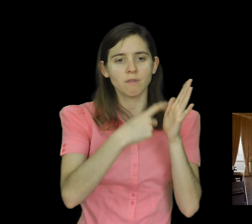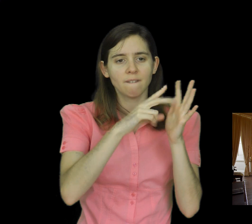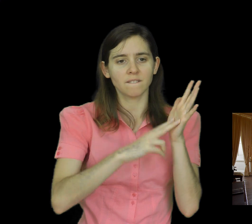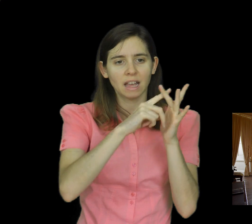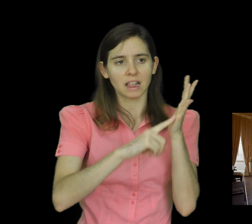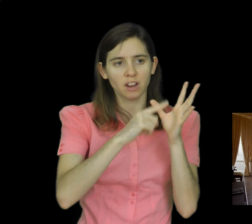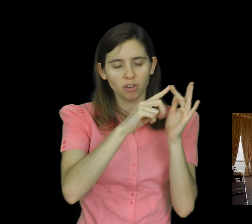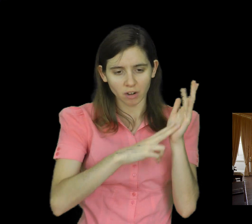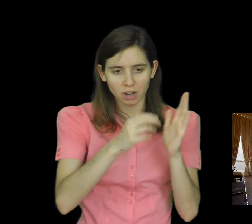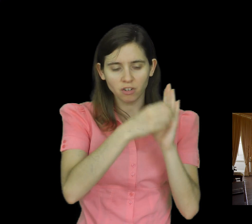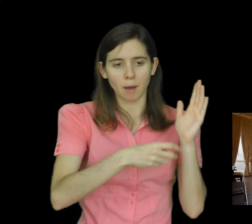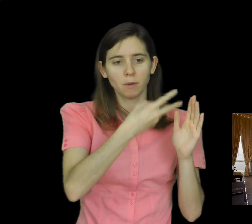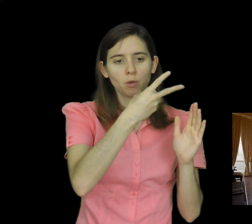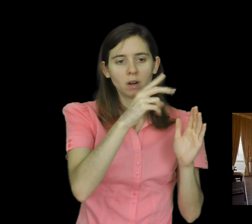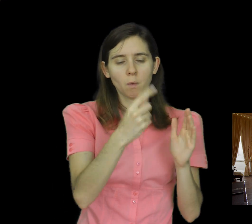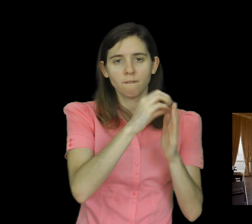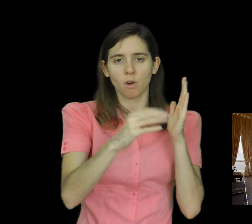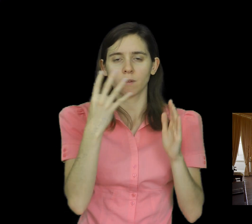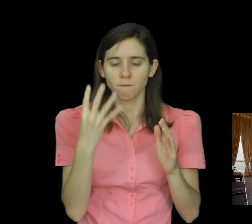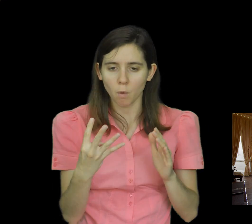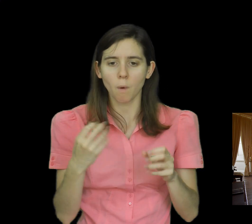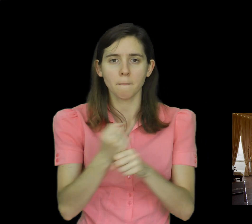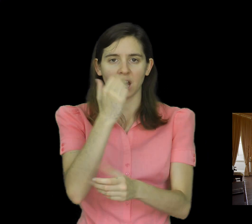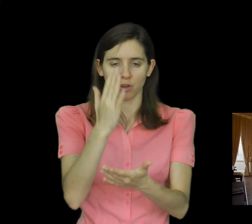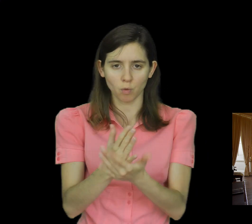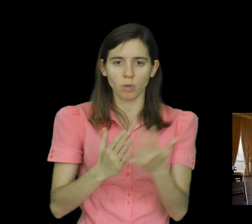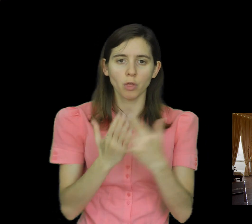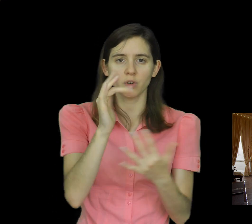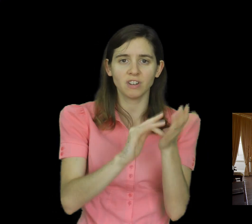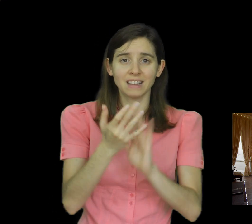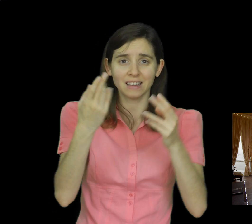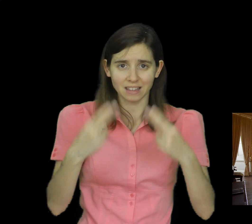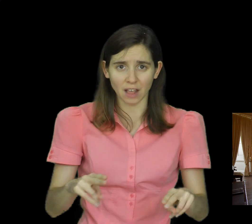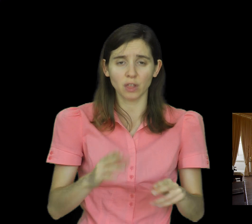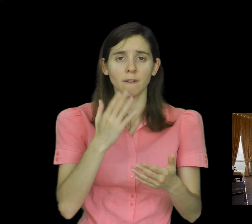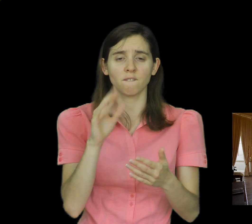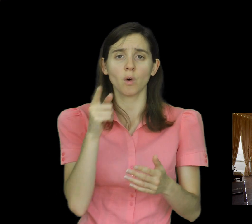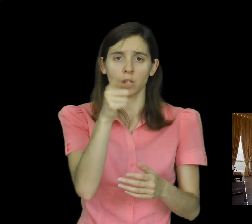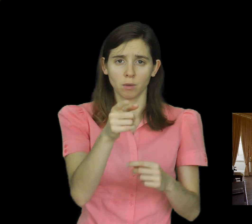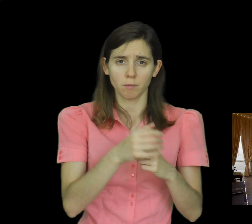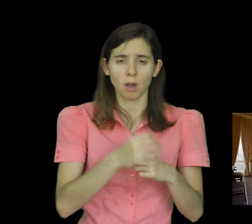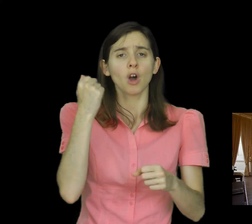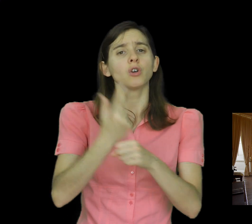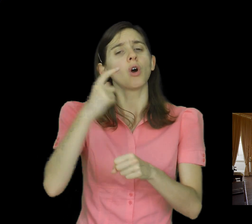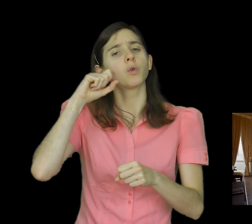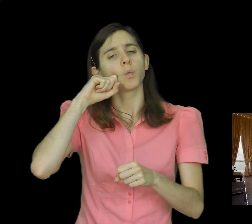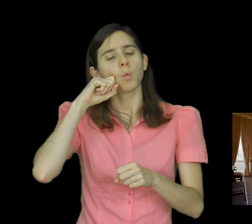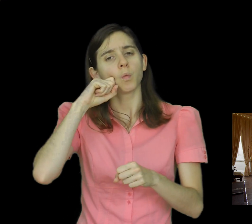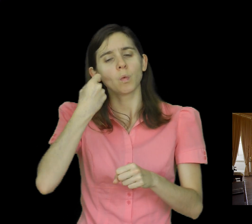and verse 4, made sure by the death of Christ on the cross, is for you. God will wipe away every tear